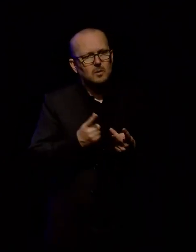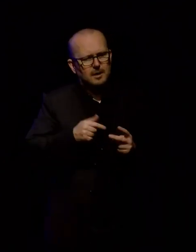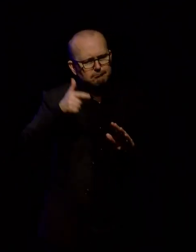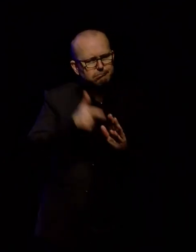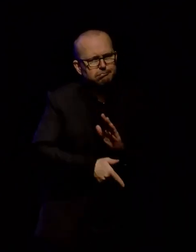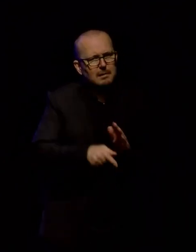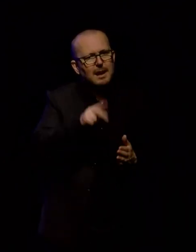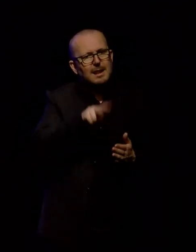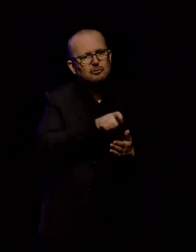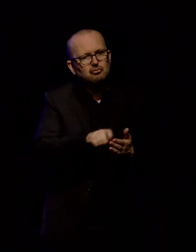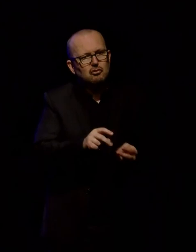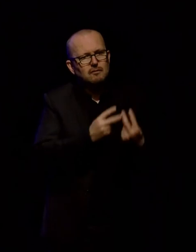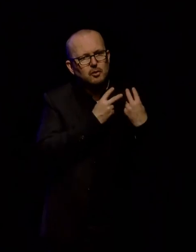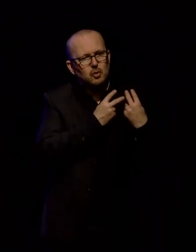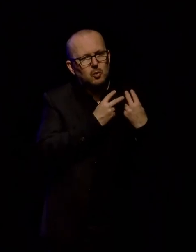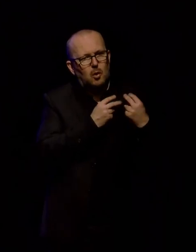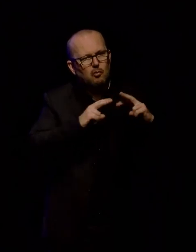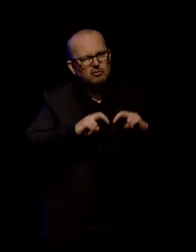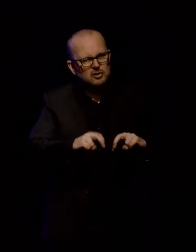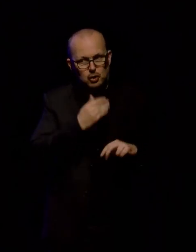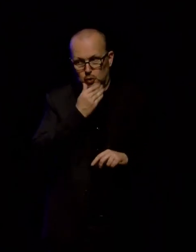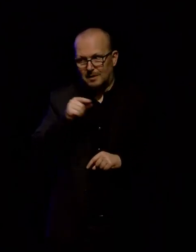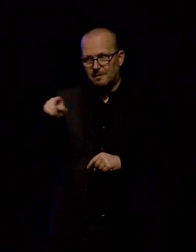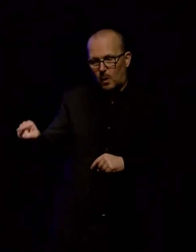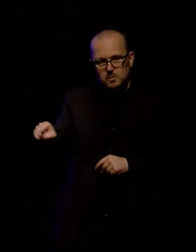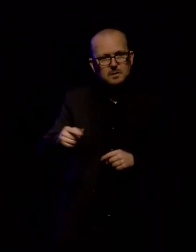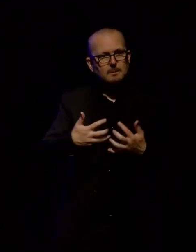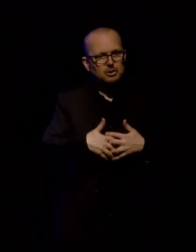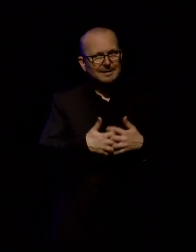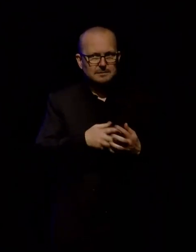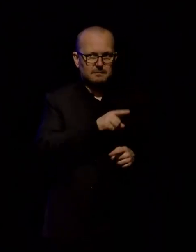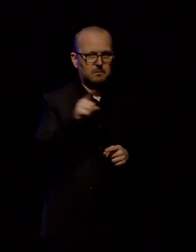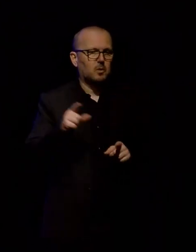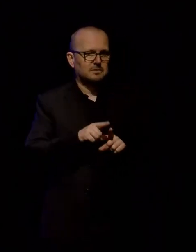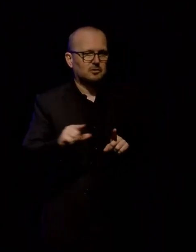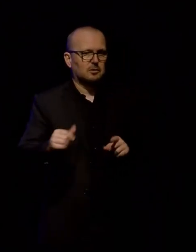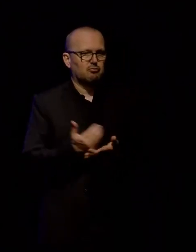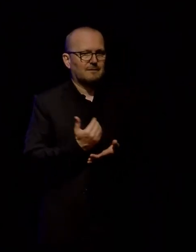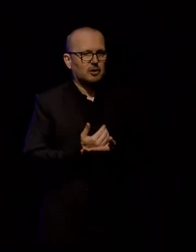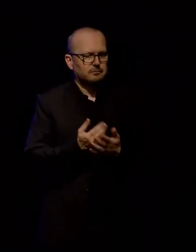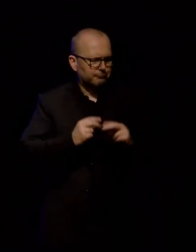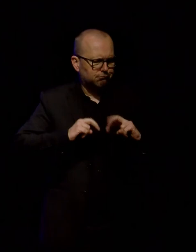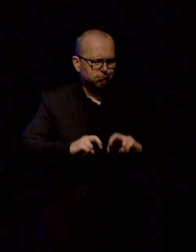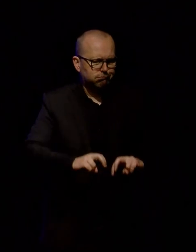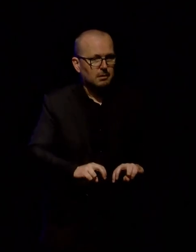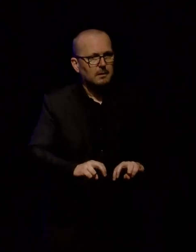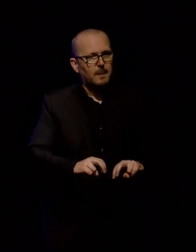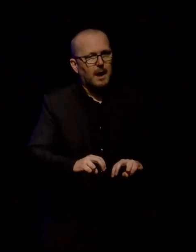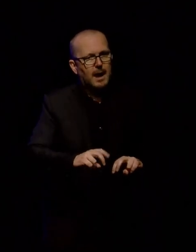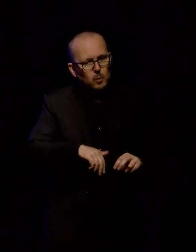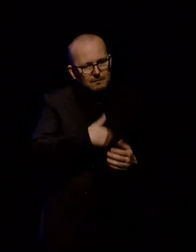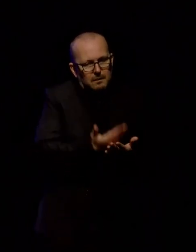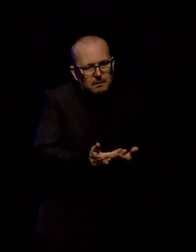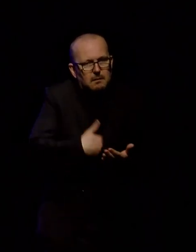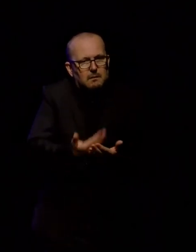of research on using these machines in the digital preservation world, and have pulled out a whole bunch of workflows that people have